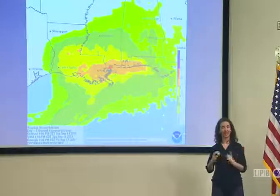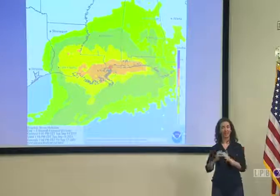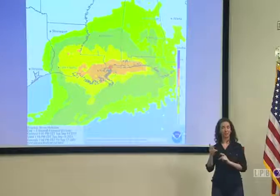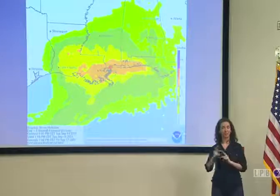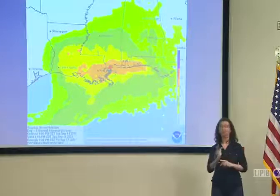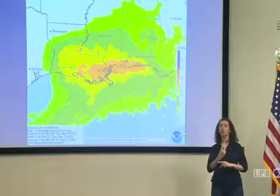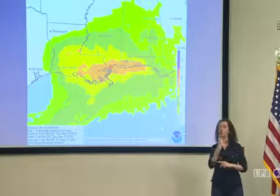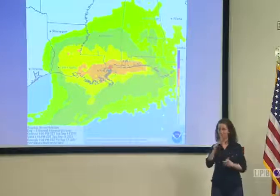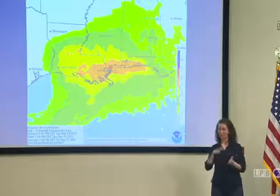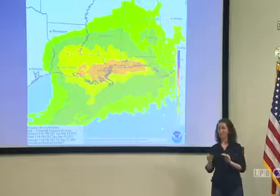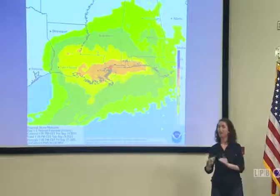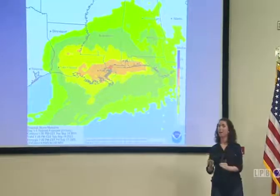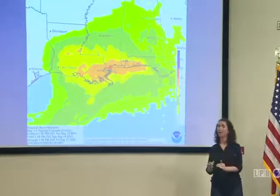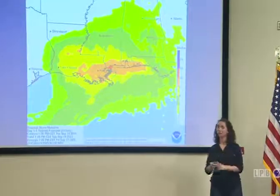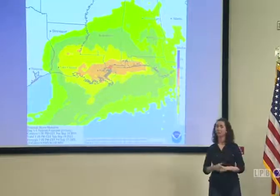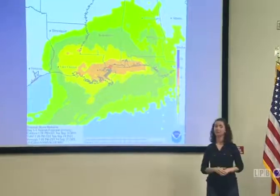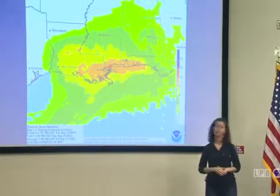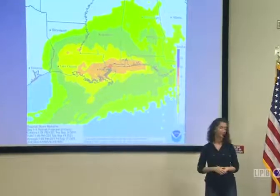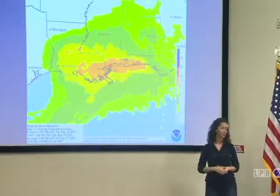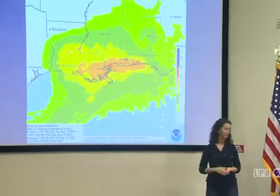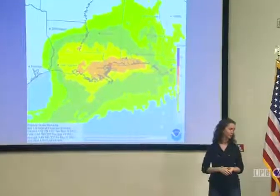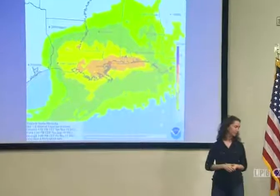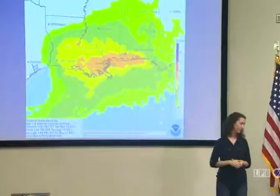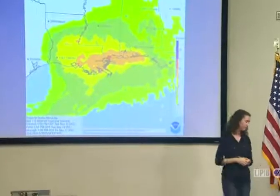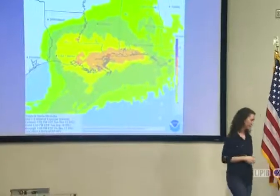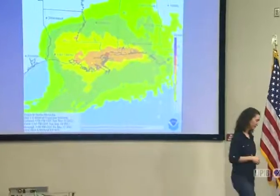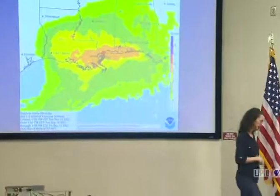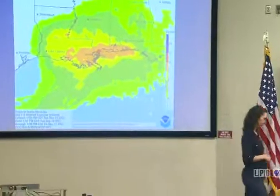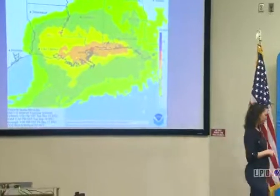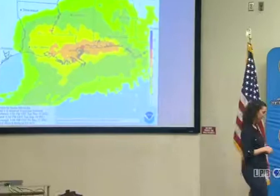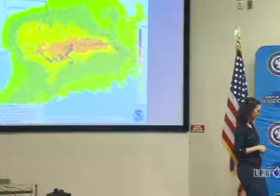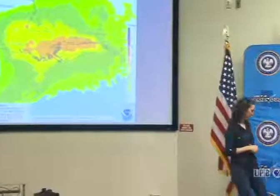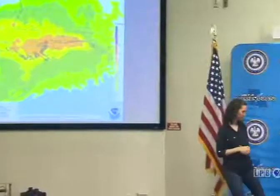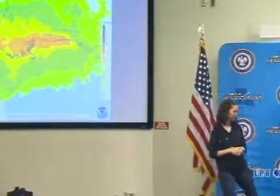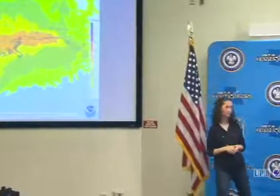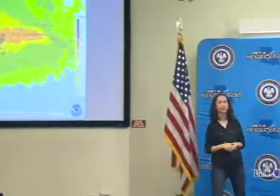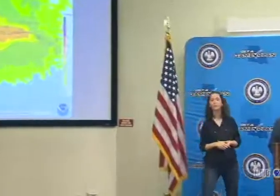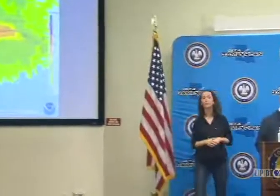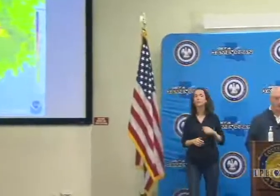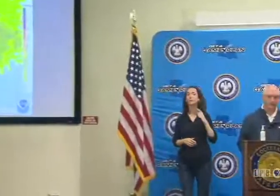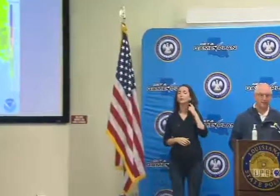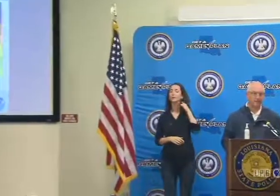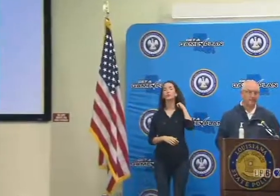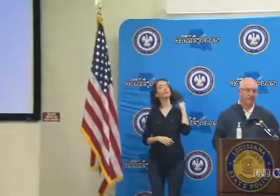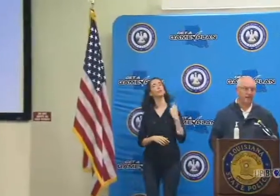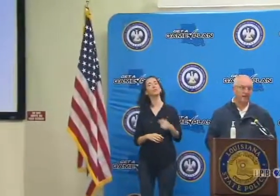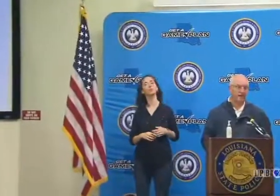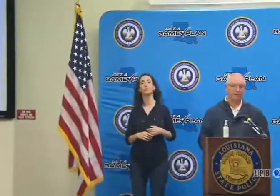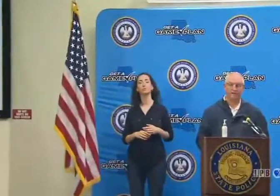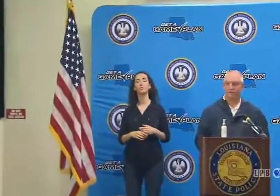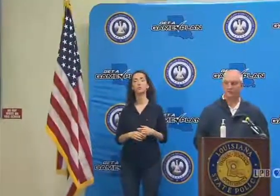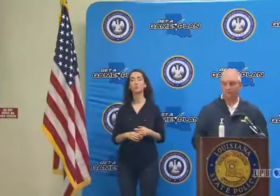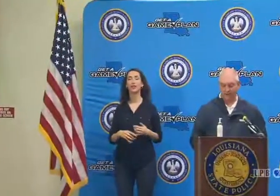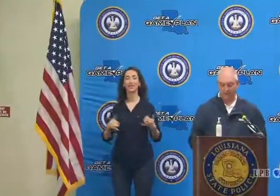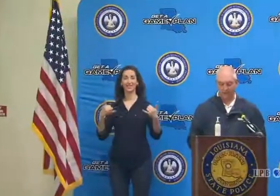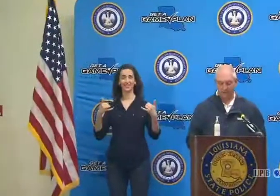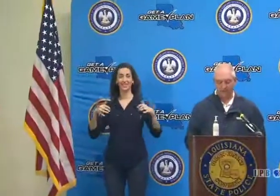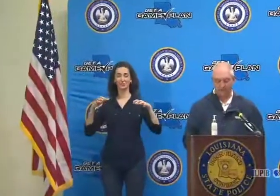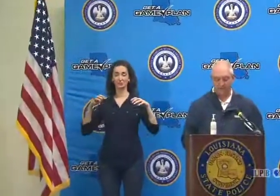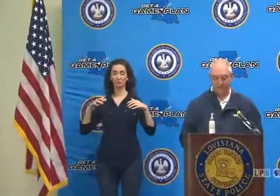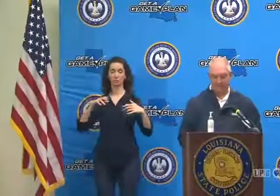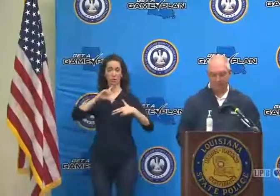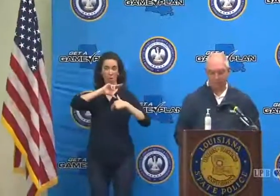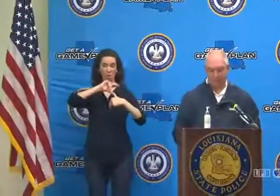especially when we have these types of rain events where the primary risk is through flash